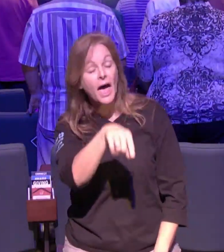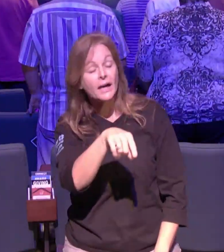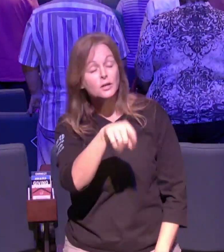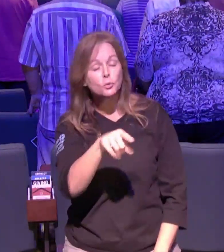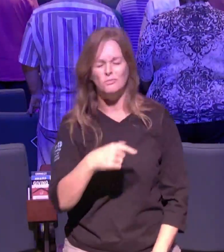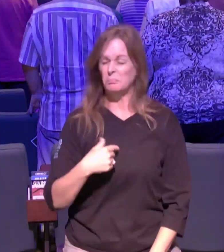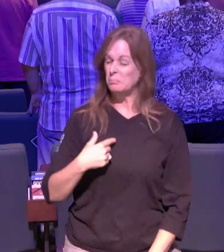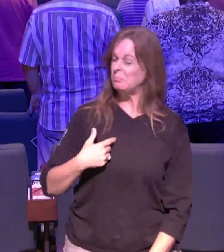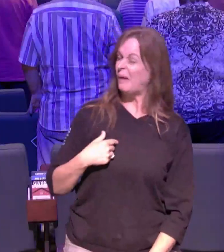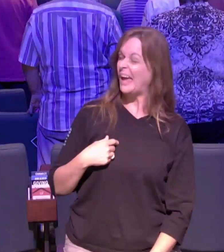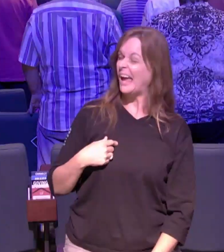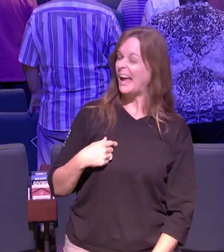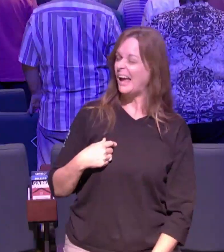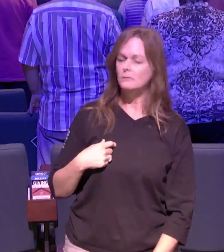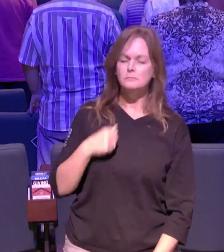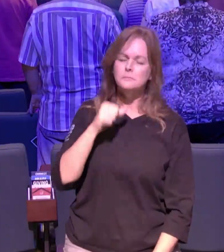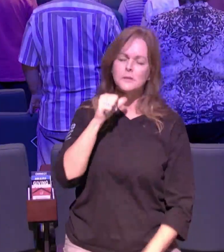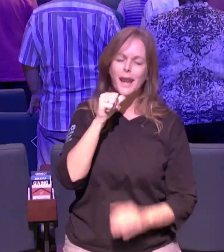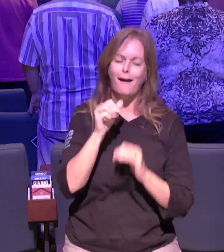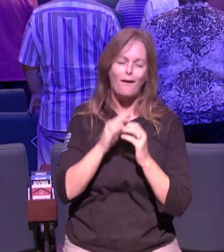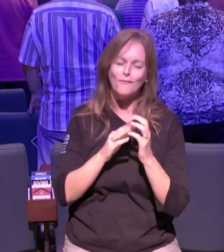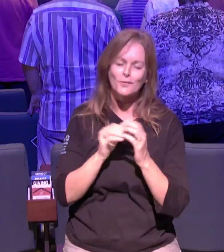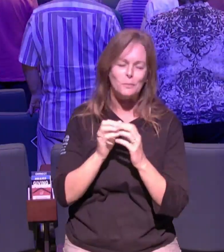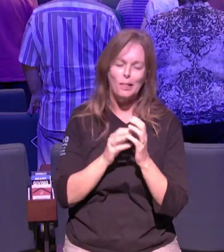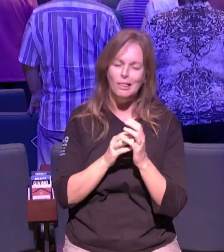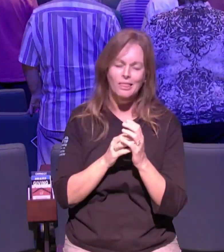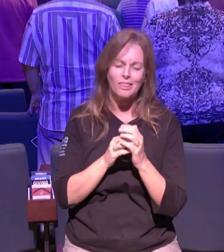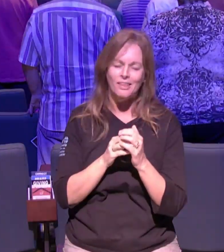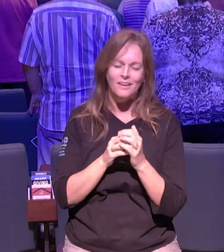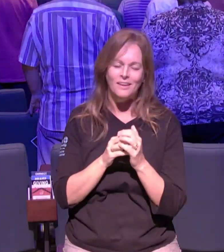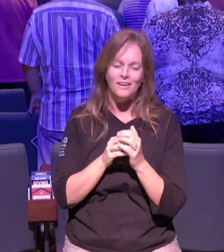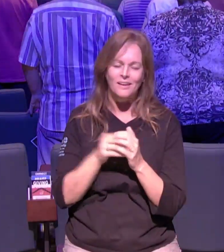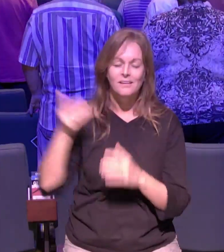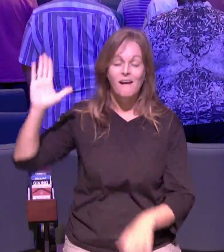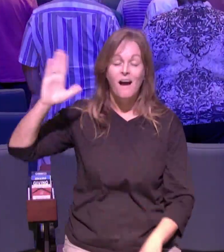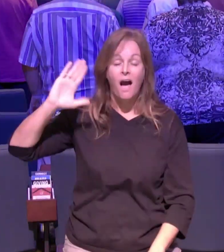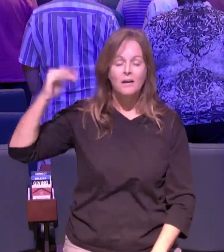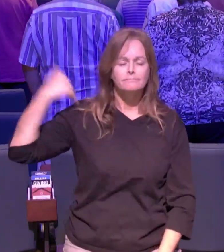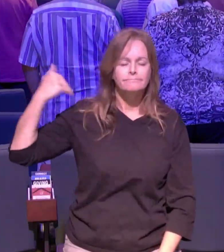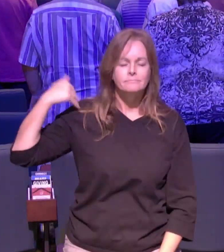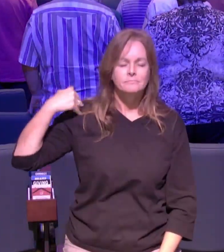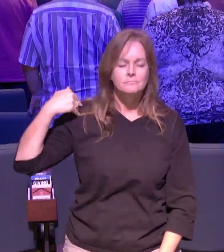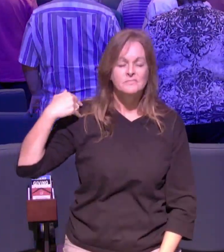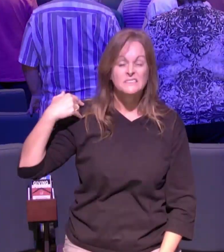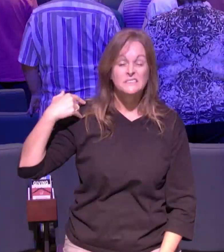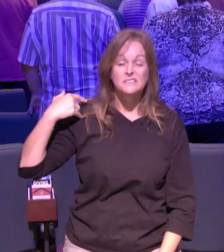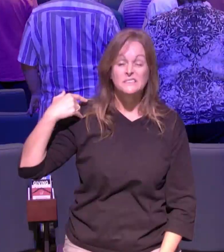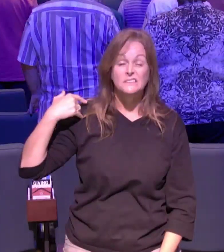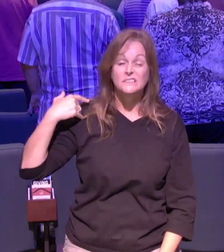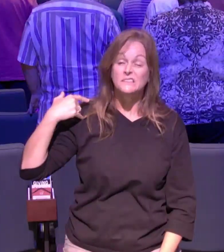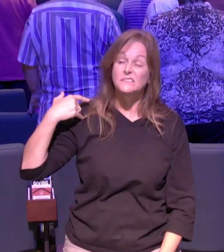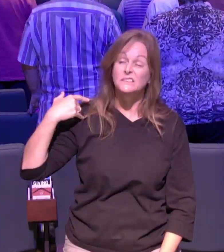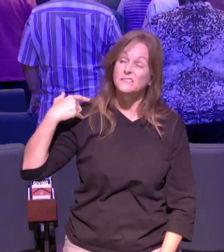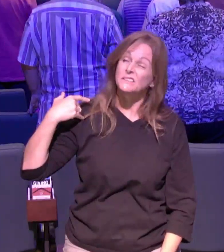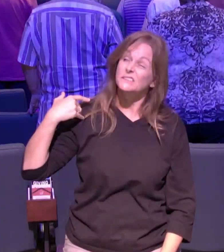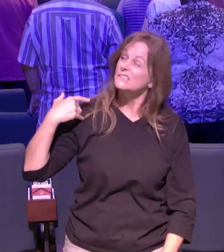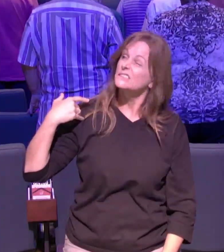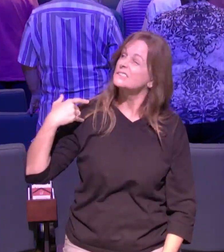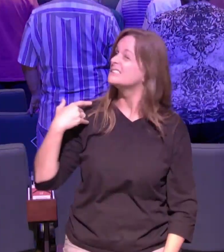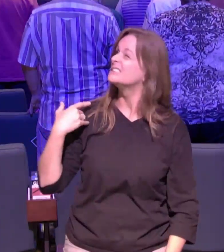zone into our calling into our purpose and even taking little steps in the right direction god will get us to where we need to go and i just pray that we